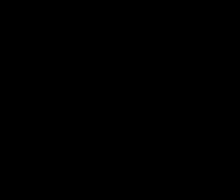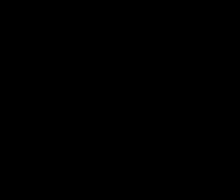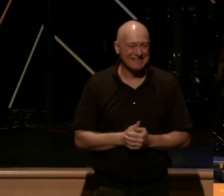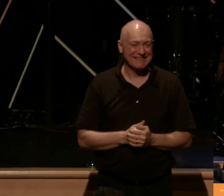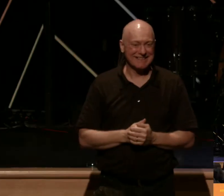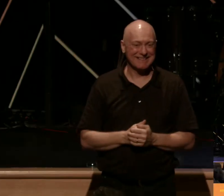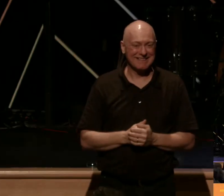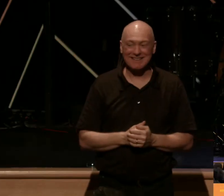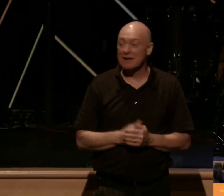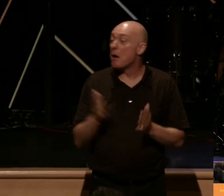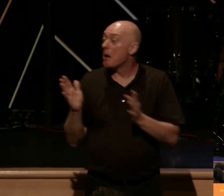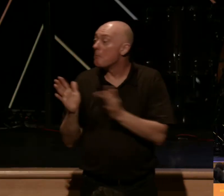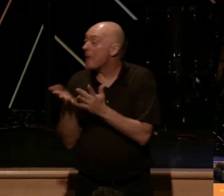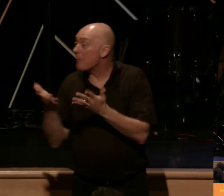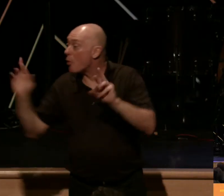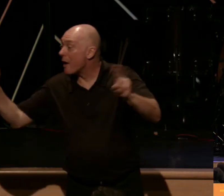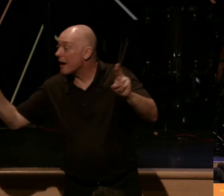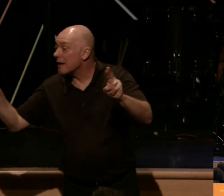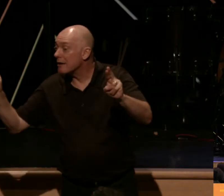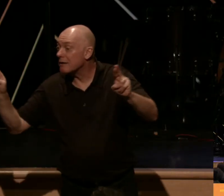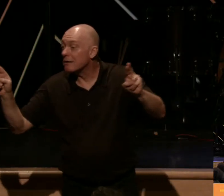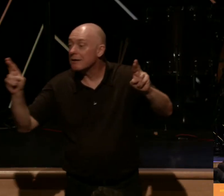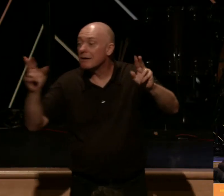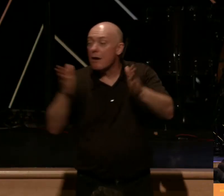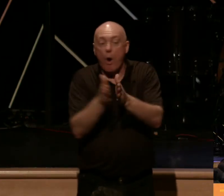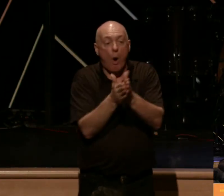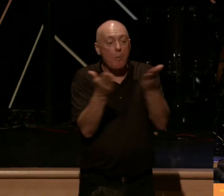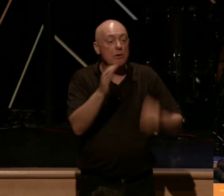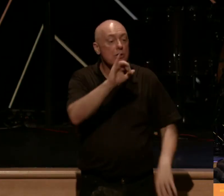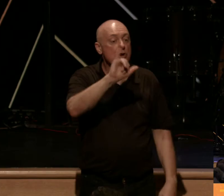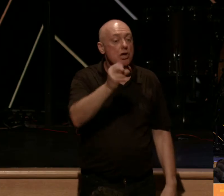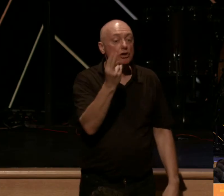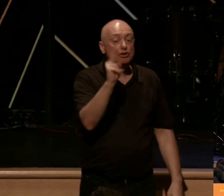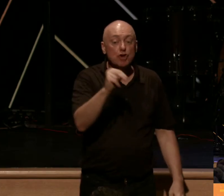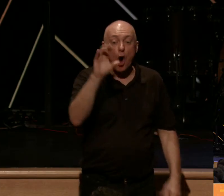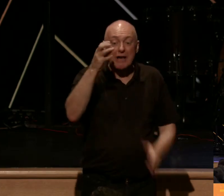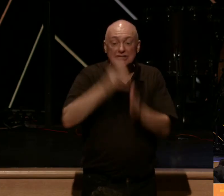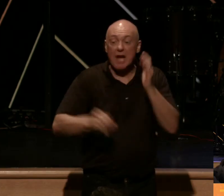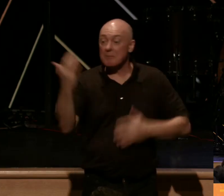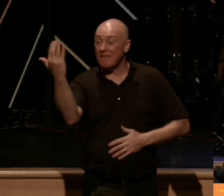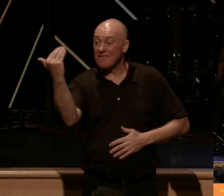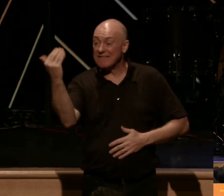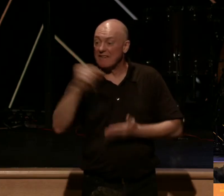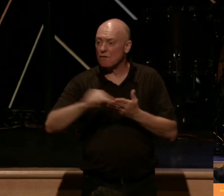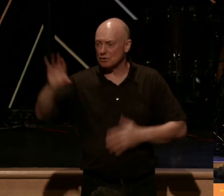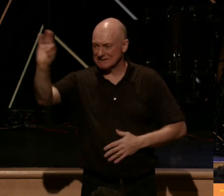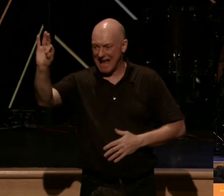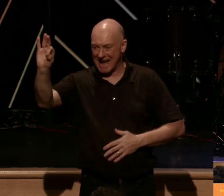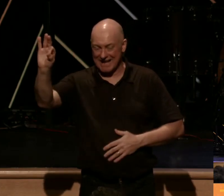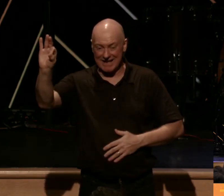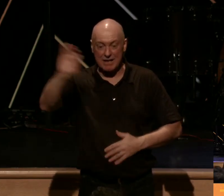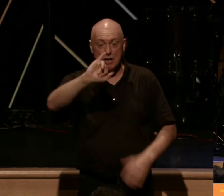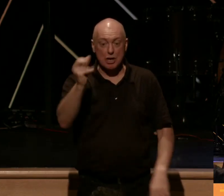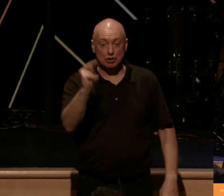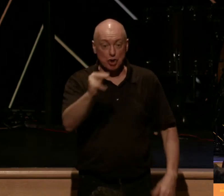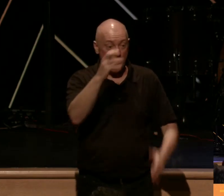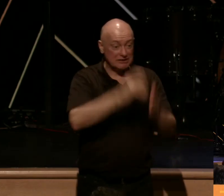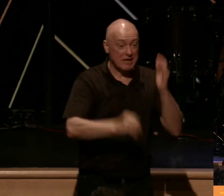If you've your Bibles there, please go ahead and open them up to John chapter 15 verse 9. John chapter 15